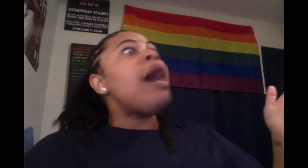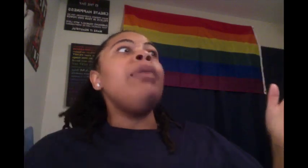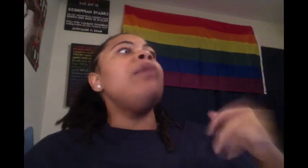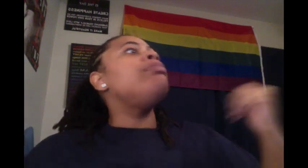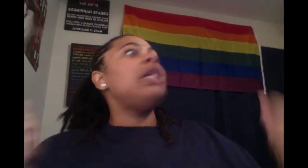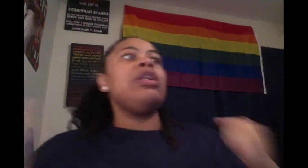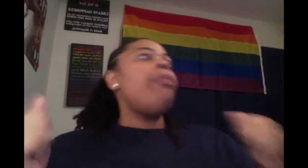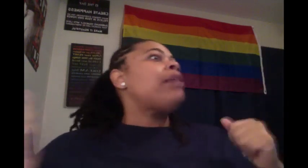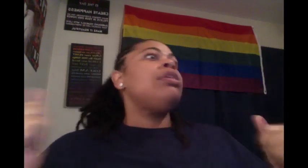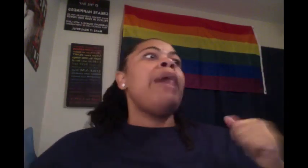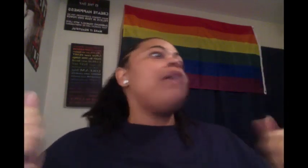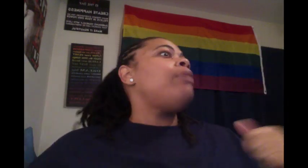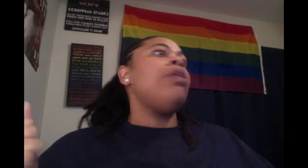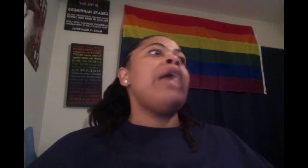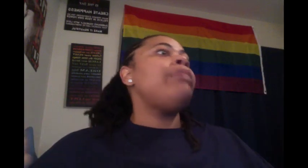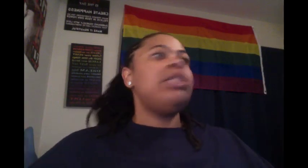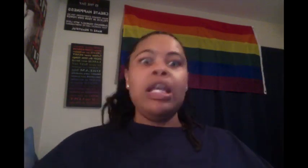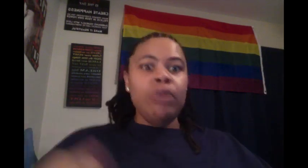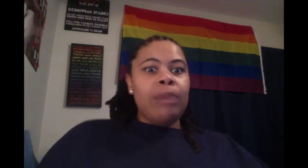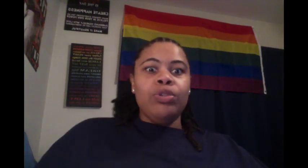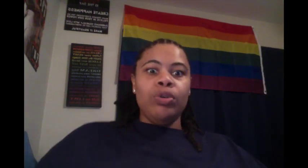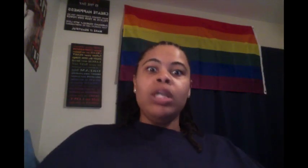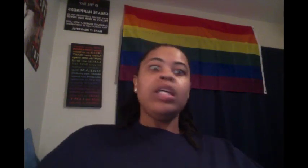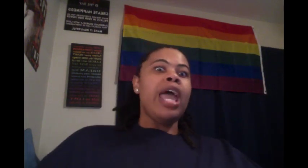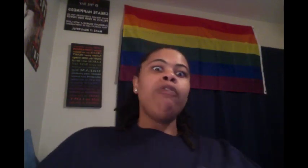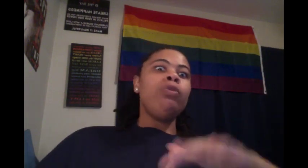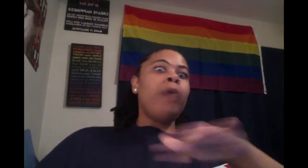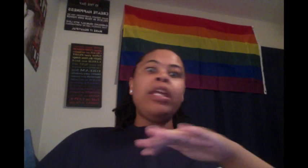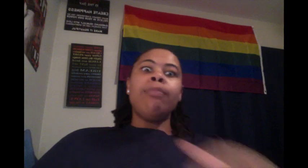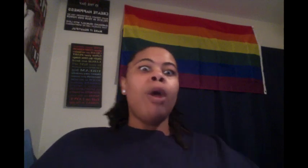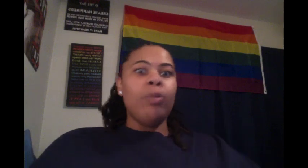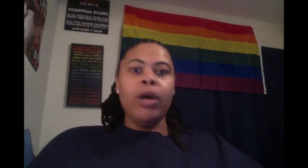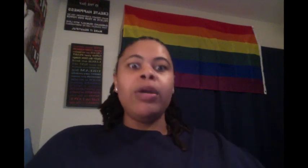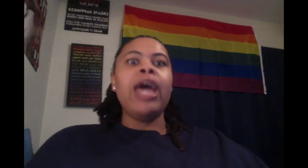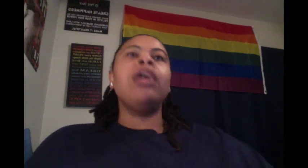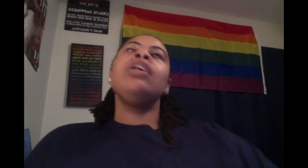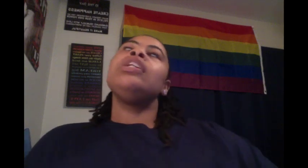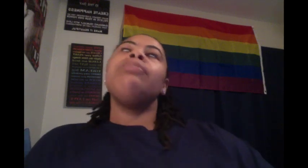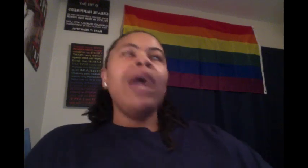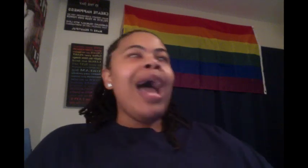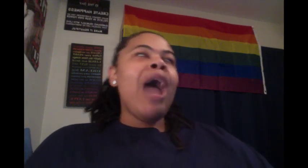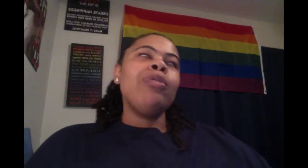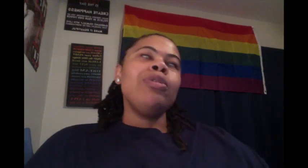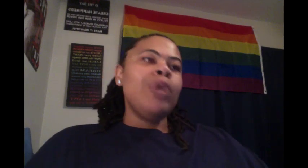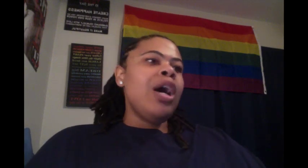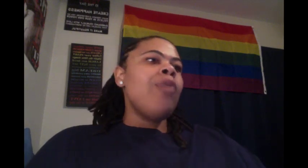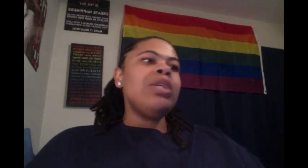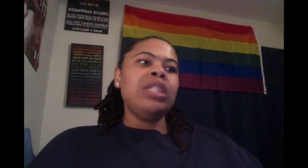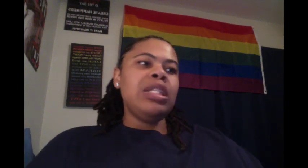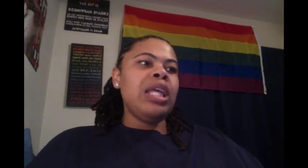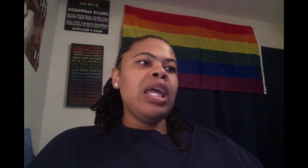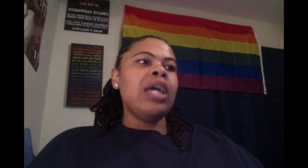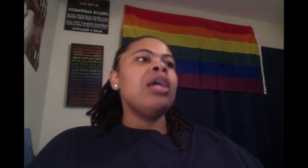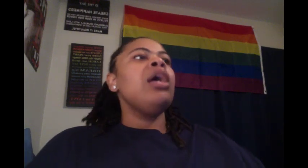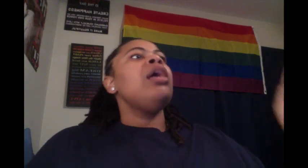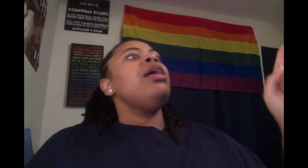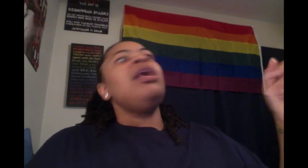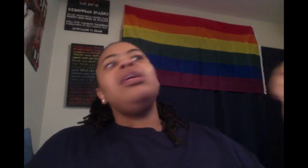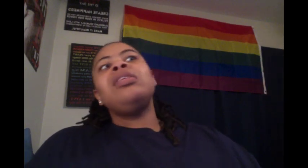I'm up. Let's go back to the pavement. Okay, bitch, that's what I'm doing. Every waking moment. Okay. But I was with her when she said, at least go